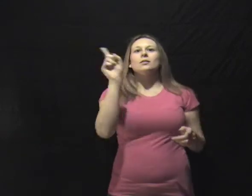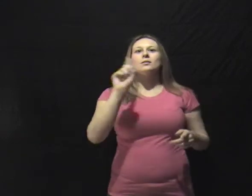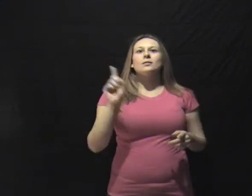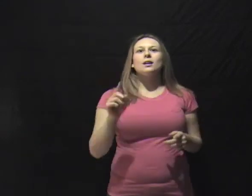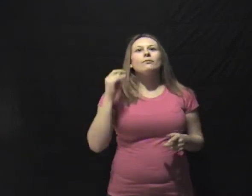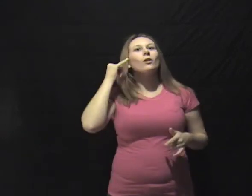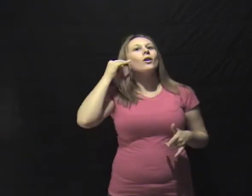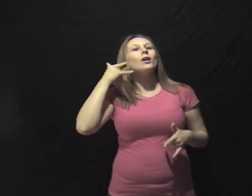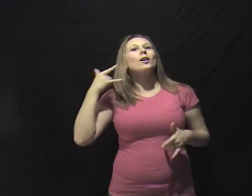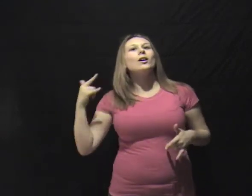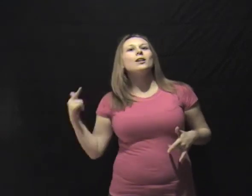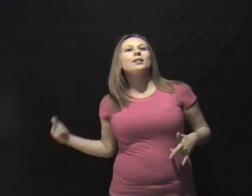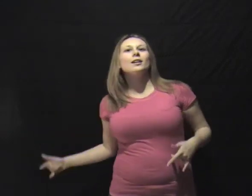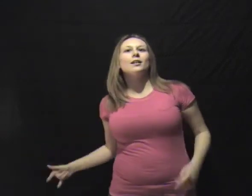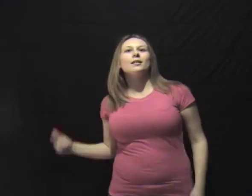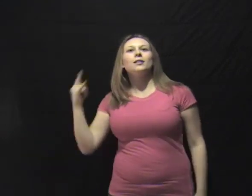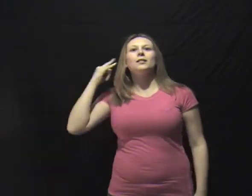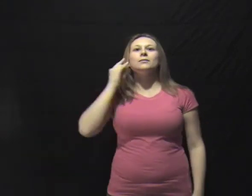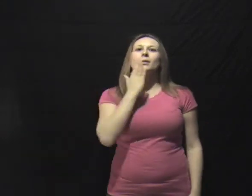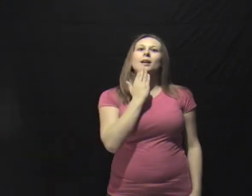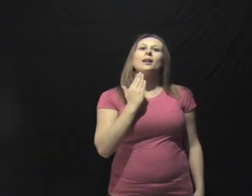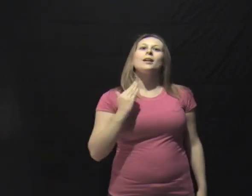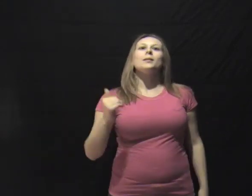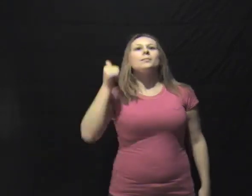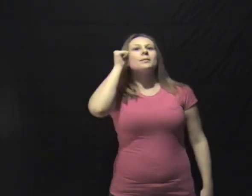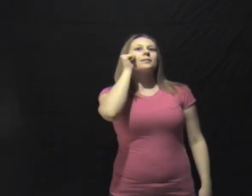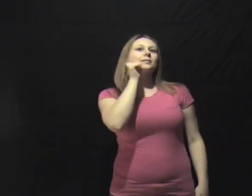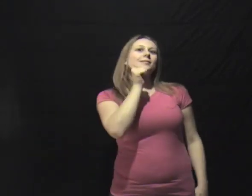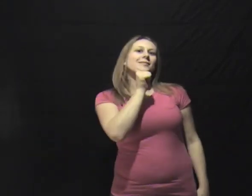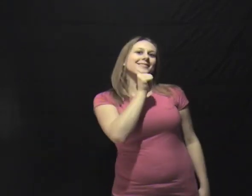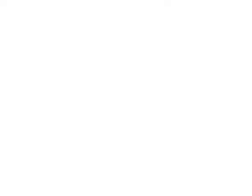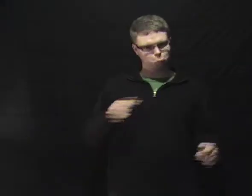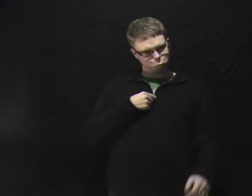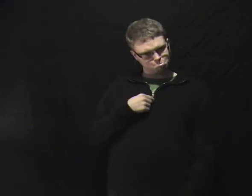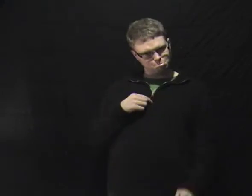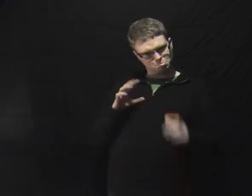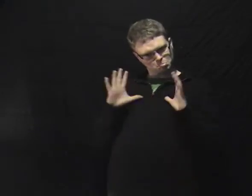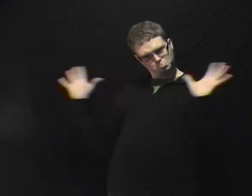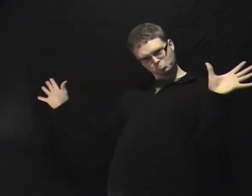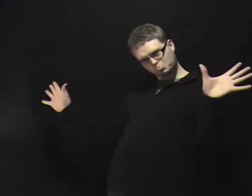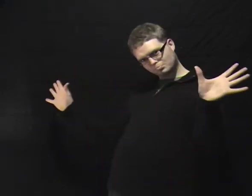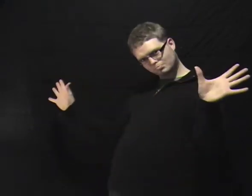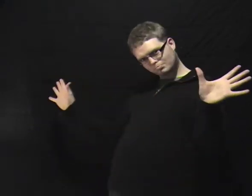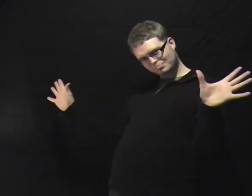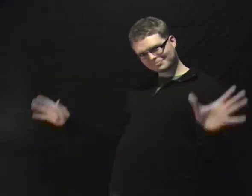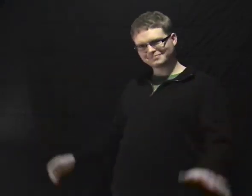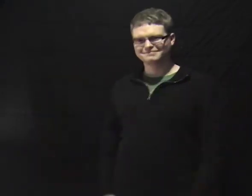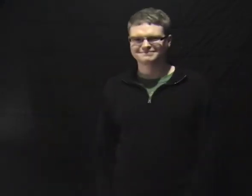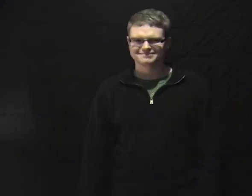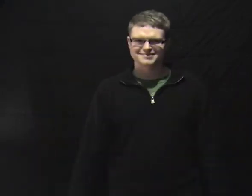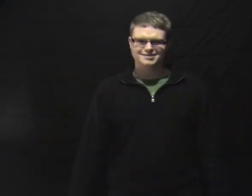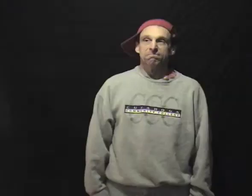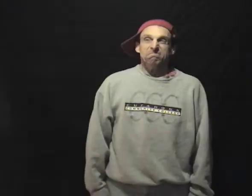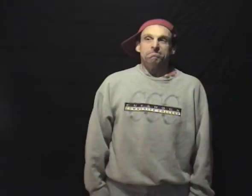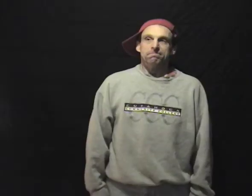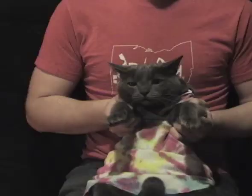California Bay And I'll be fine Cause